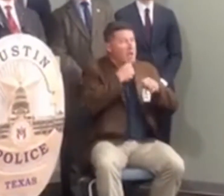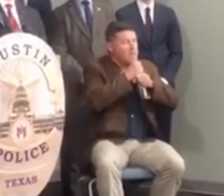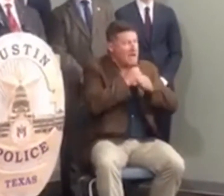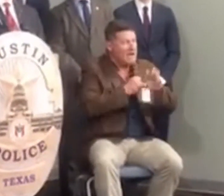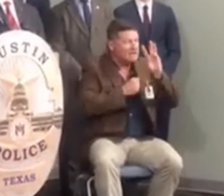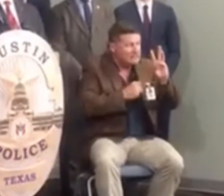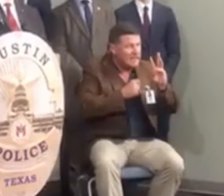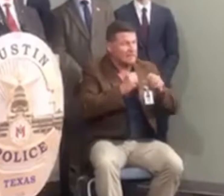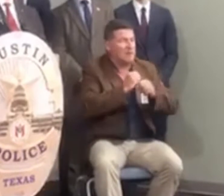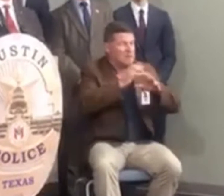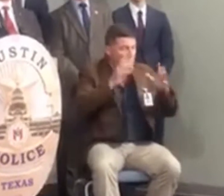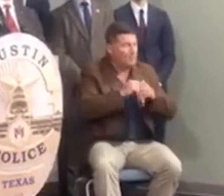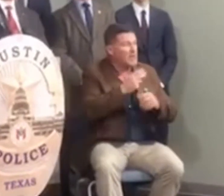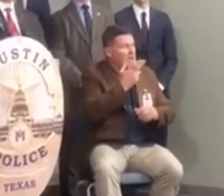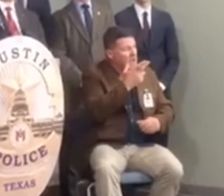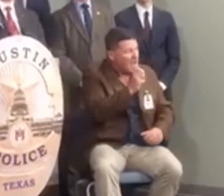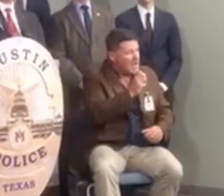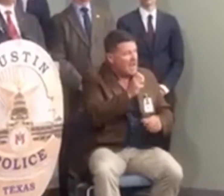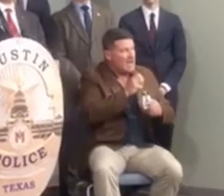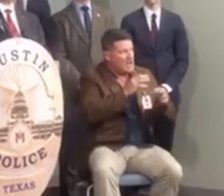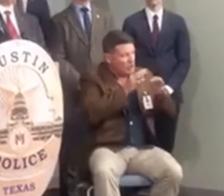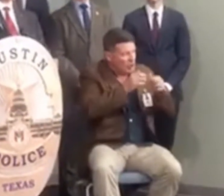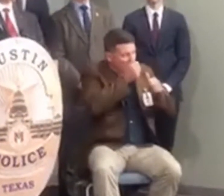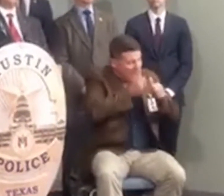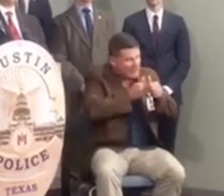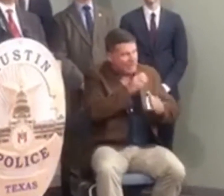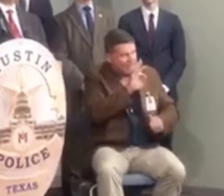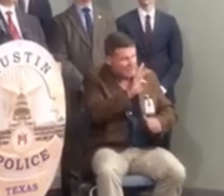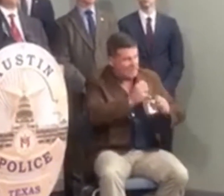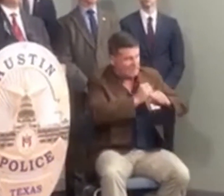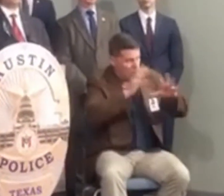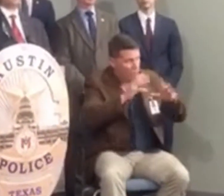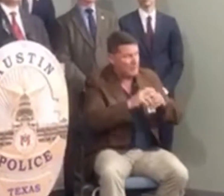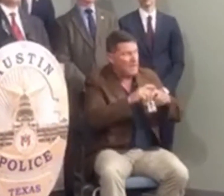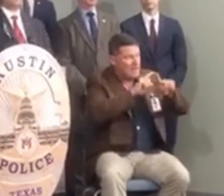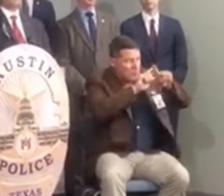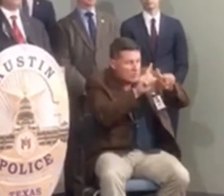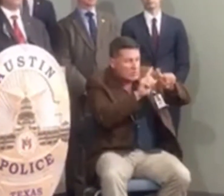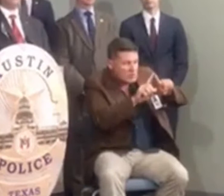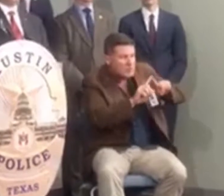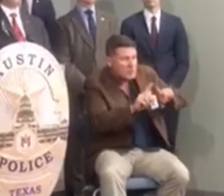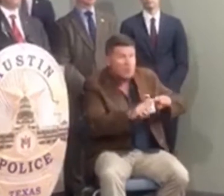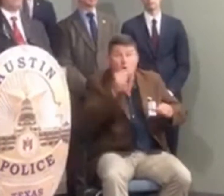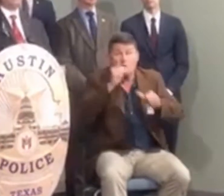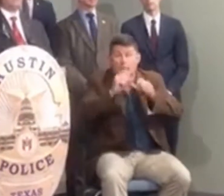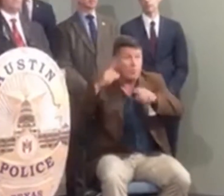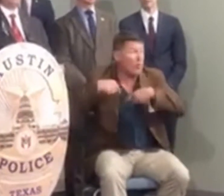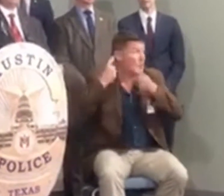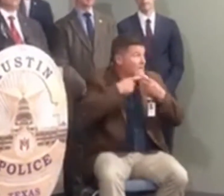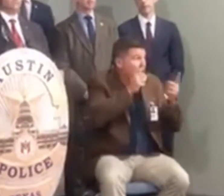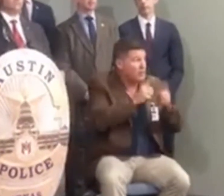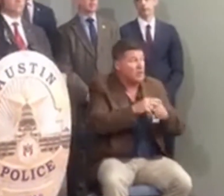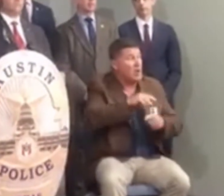identified the differences among those six bombs. We have told you all along that they all had similarities which they did